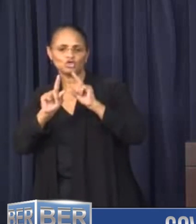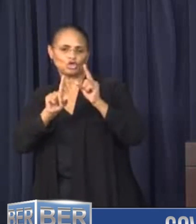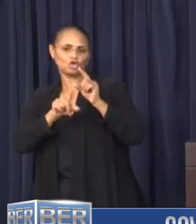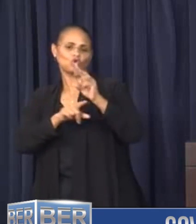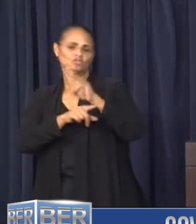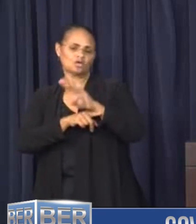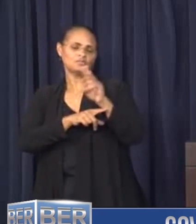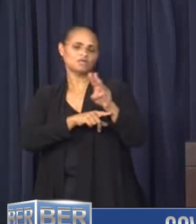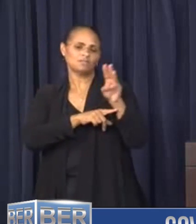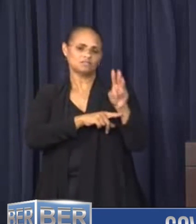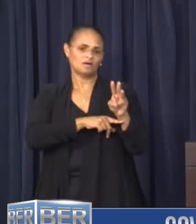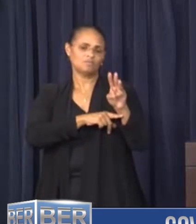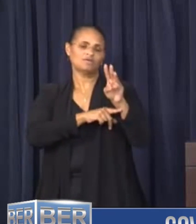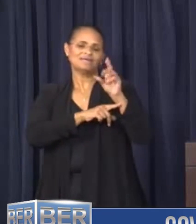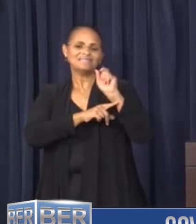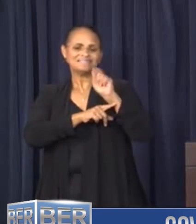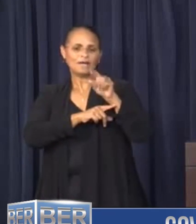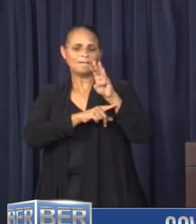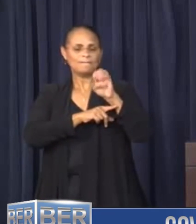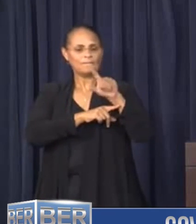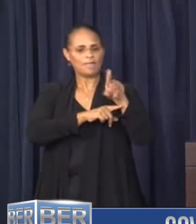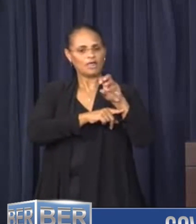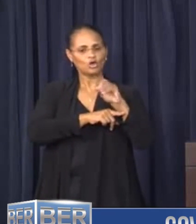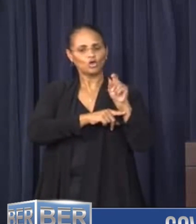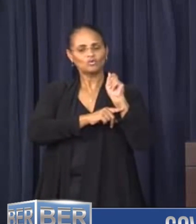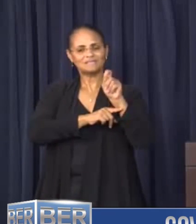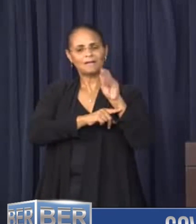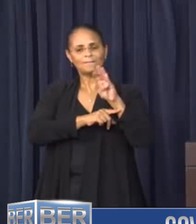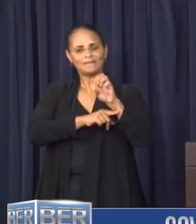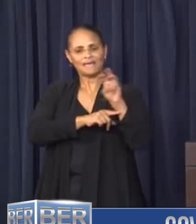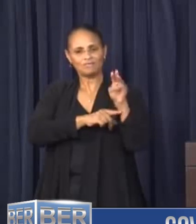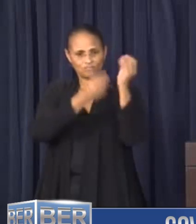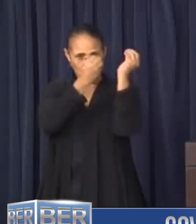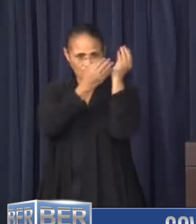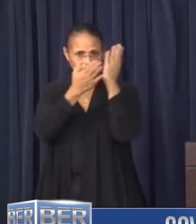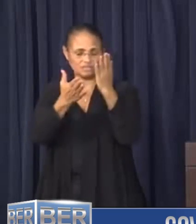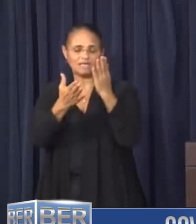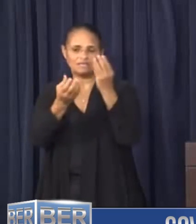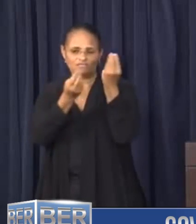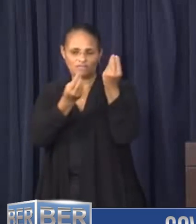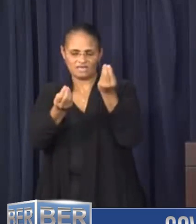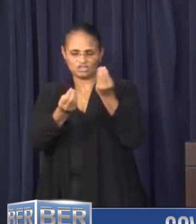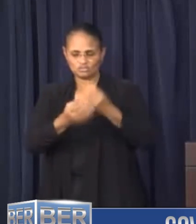at www.belco.bm for up-to-date information. Thank you.